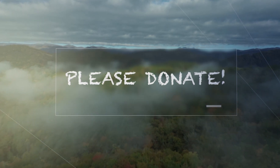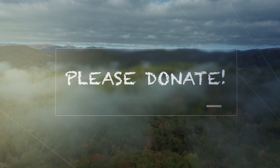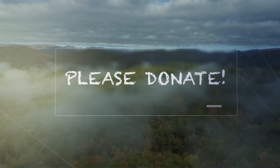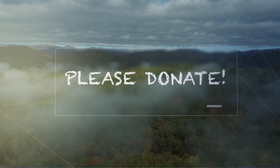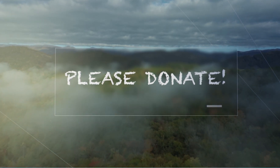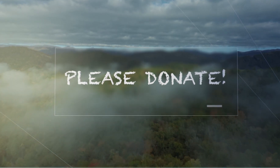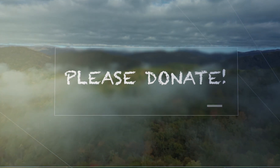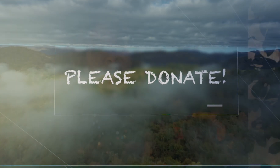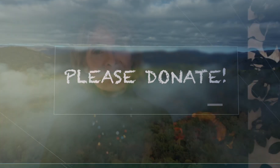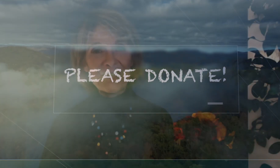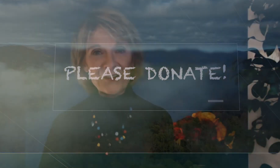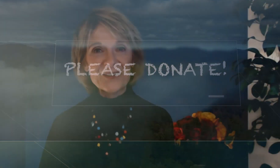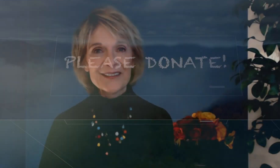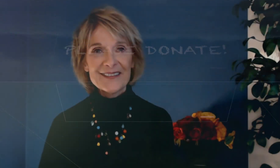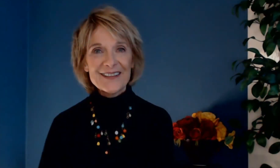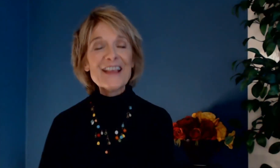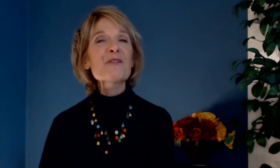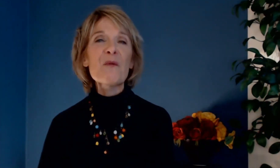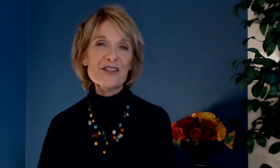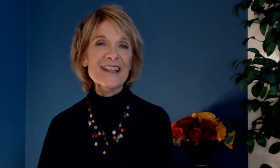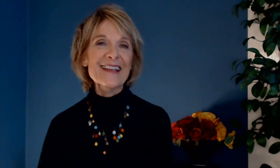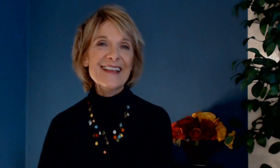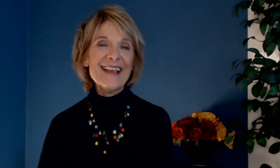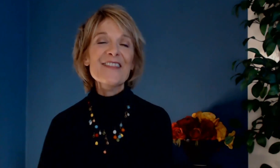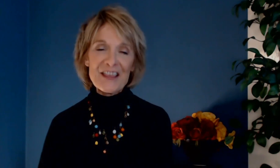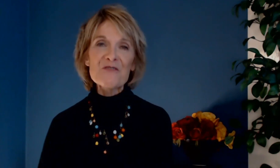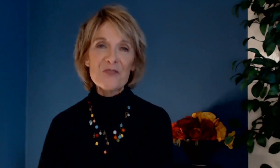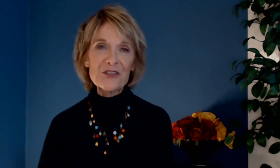a home that home at camp bethel thanks for watching and thank you for your gift